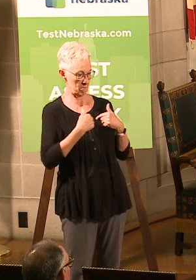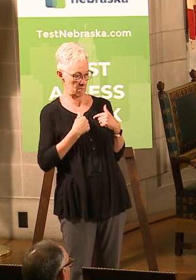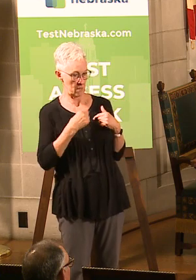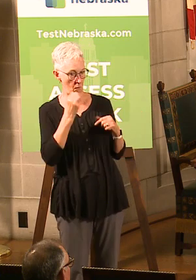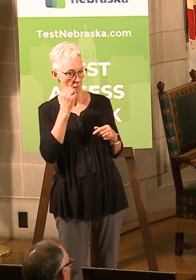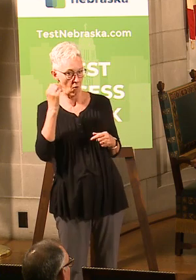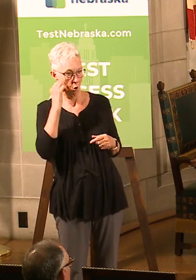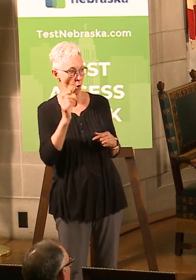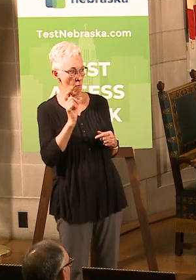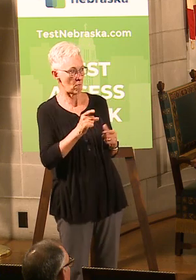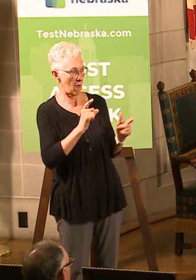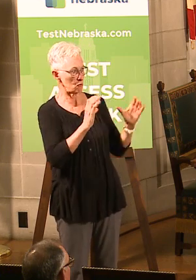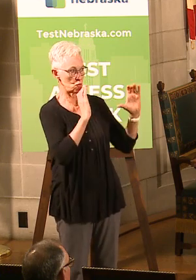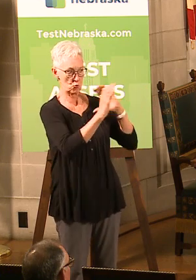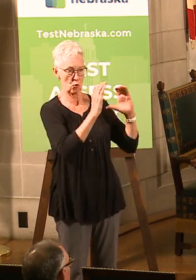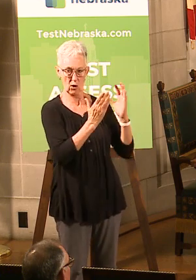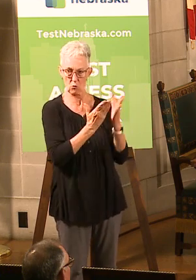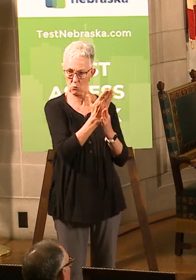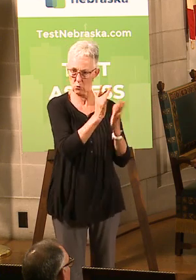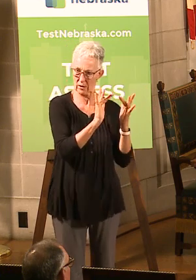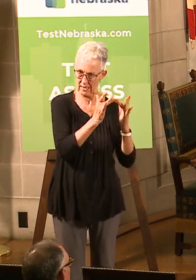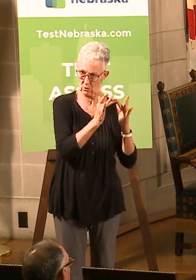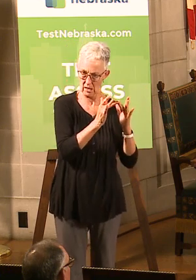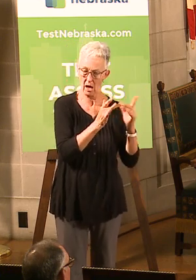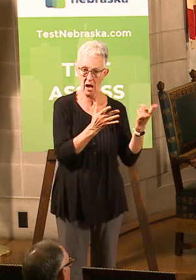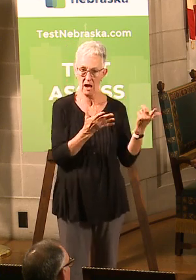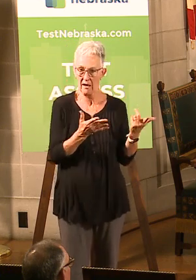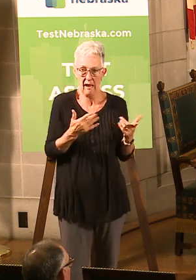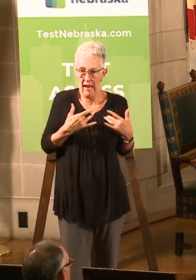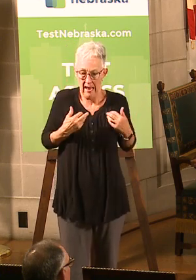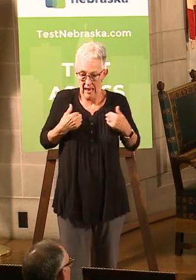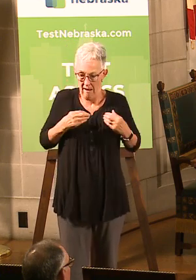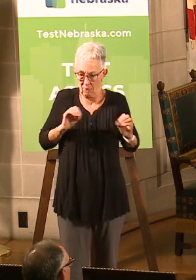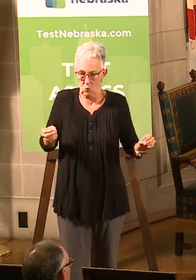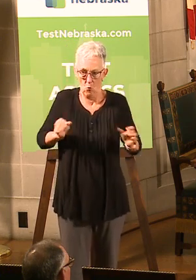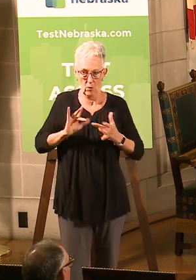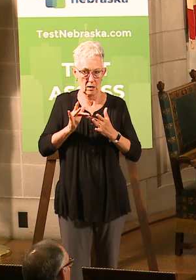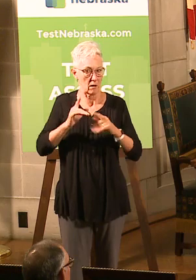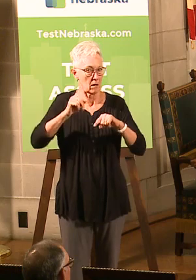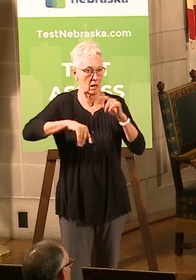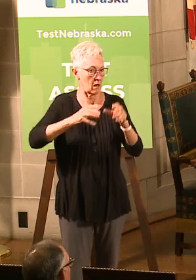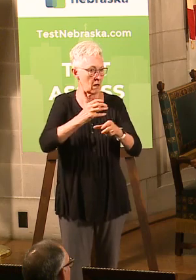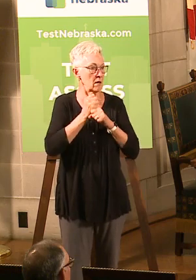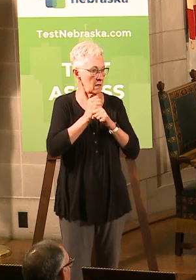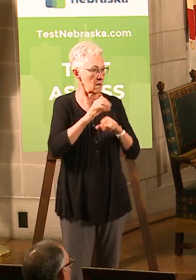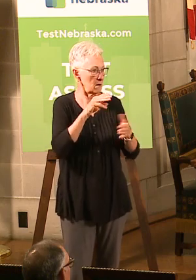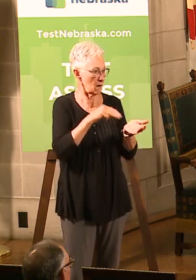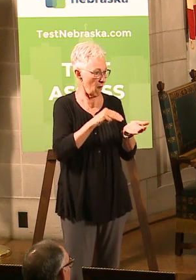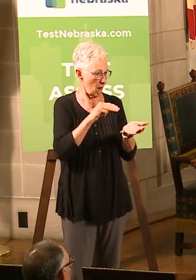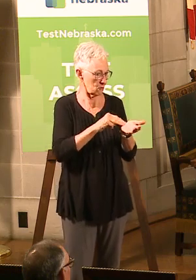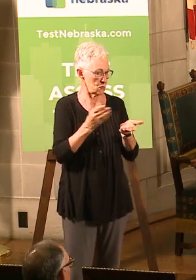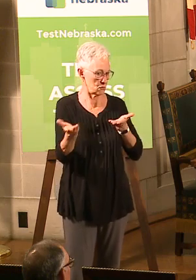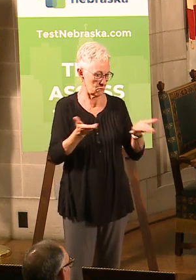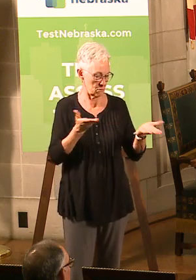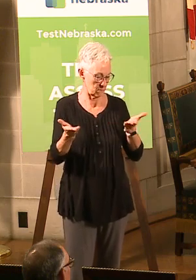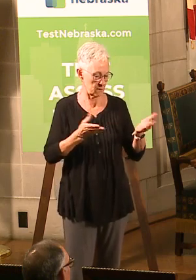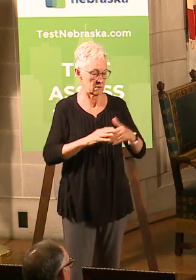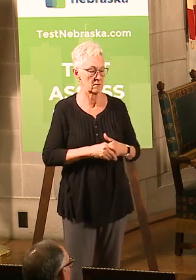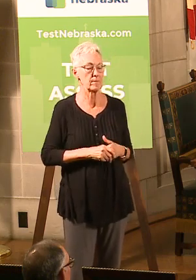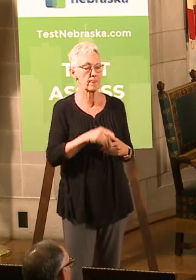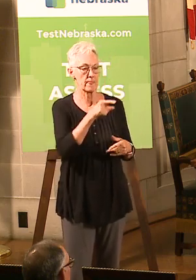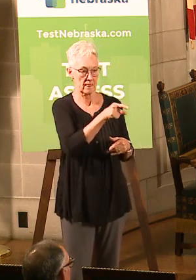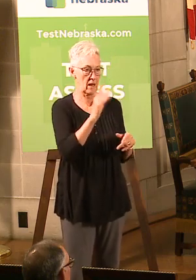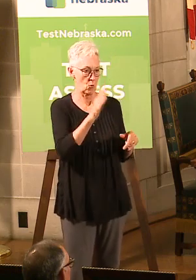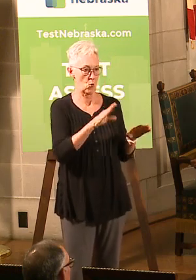internet services. The applications will open June 22nd and close on July 2nd.